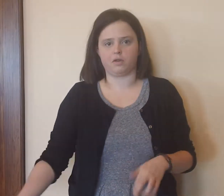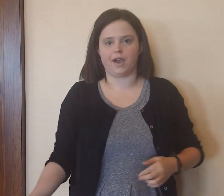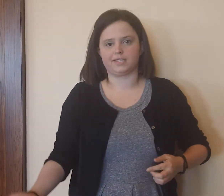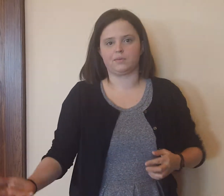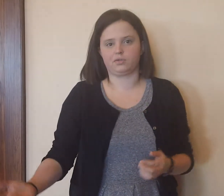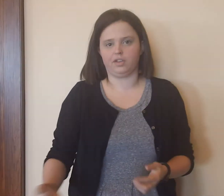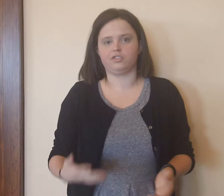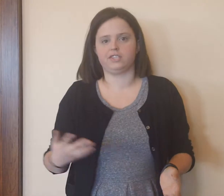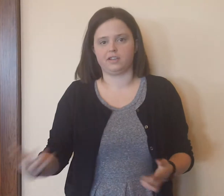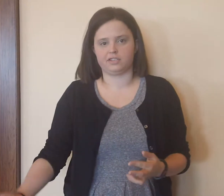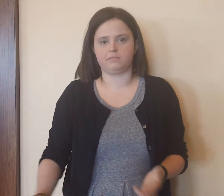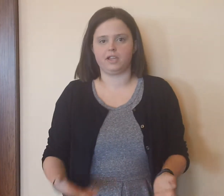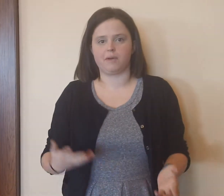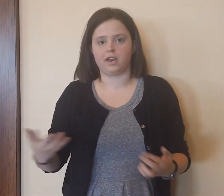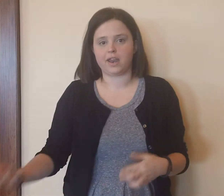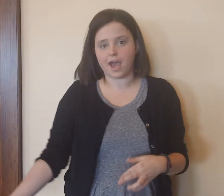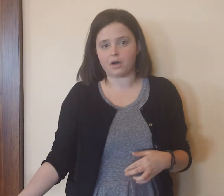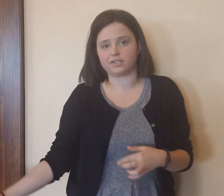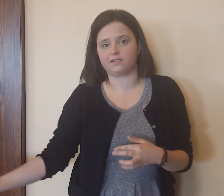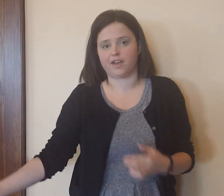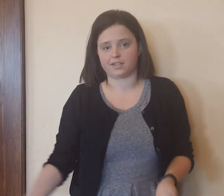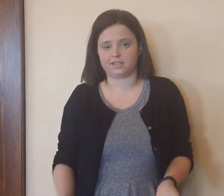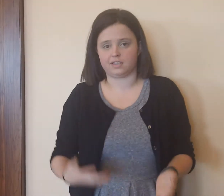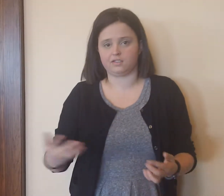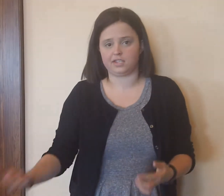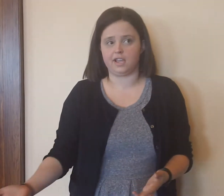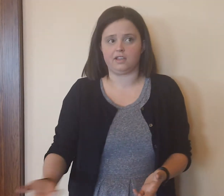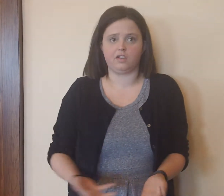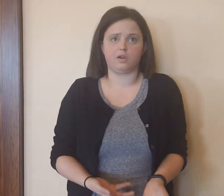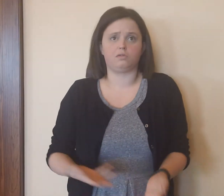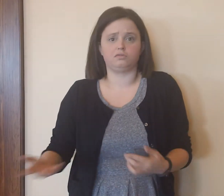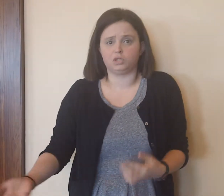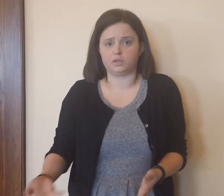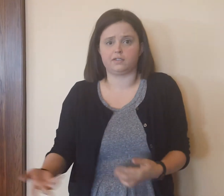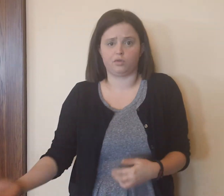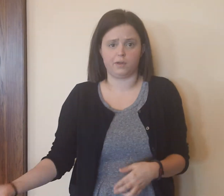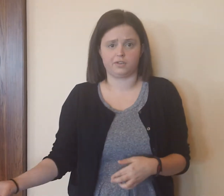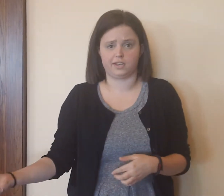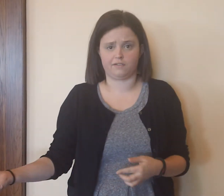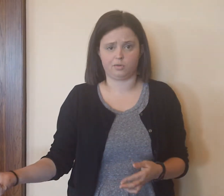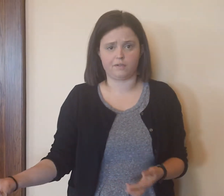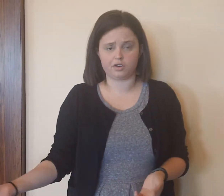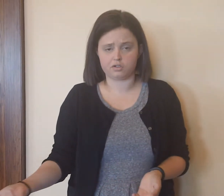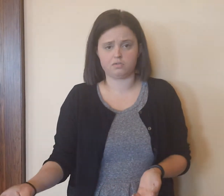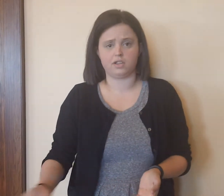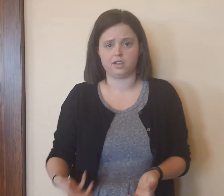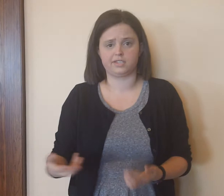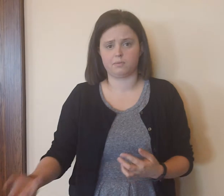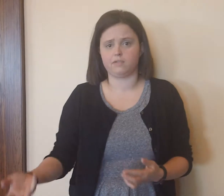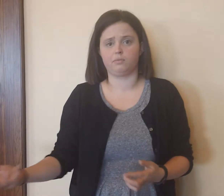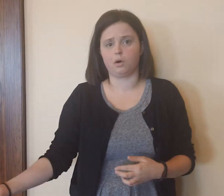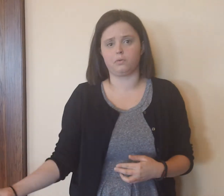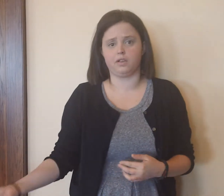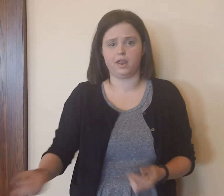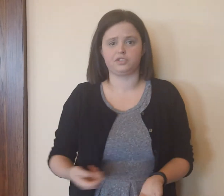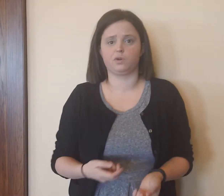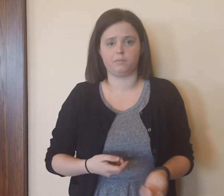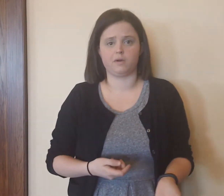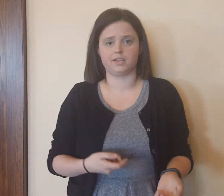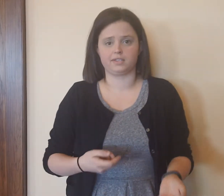POS and what's really interesting to me about it now is the fact that they're seeing close to 40% of their revenue is coming from mobile and in-store POS